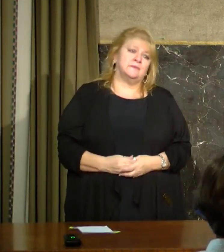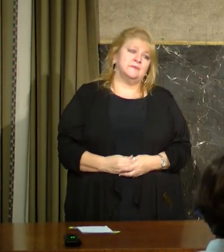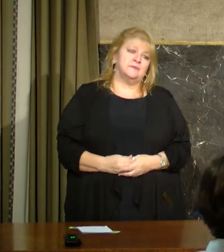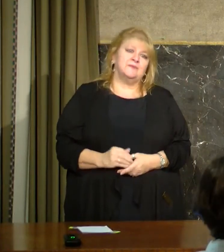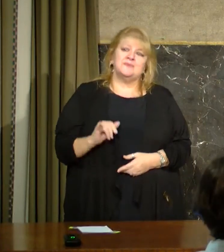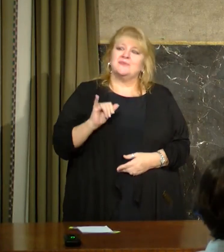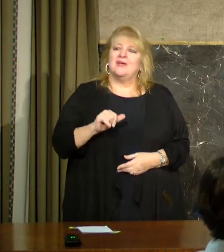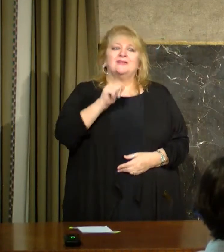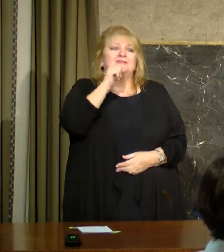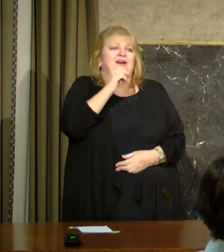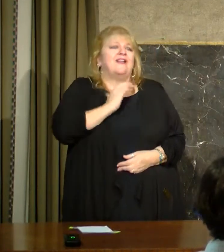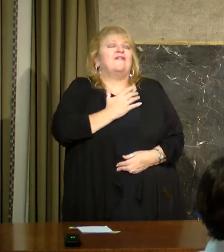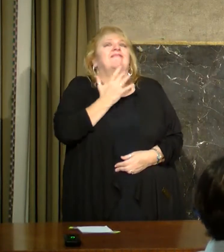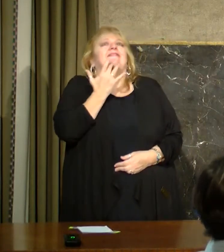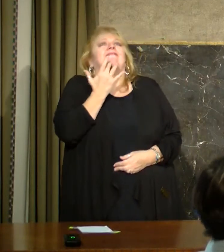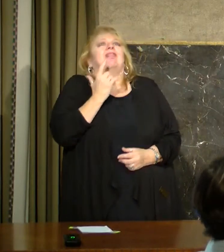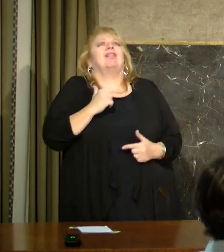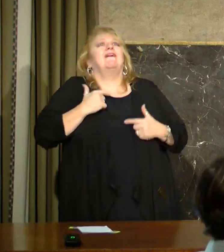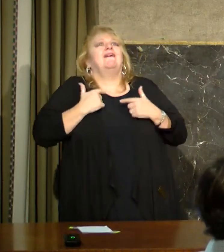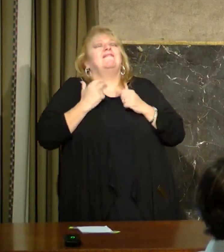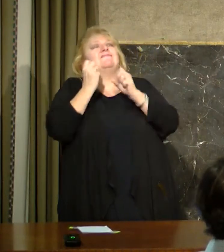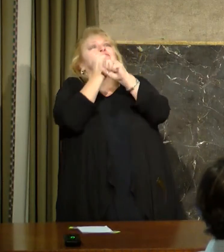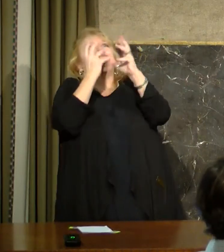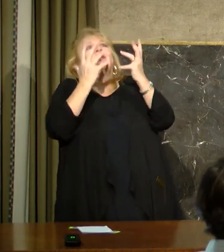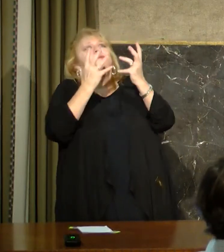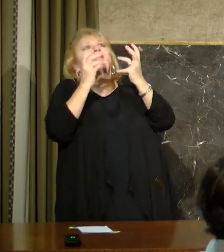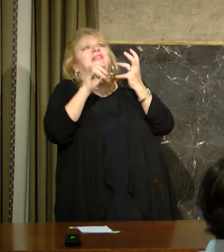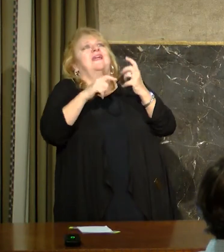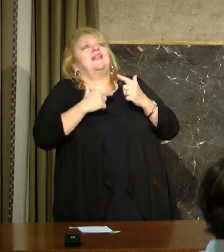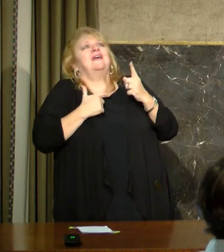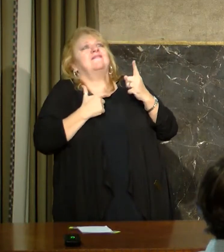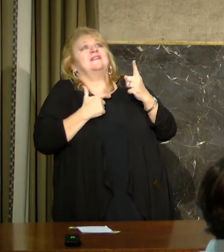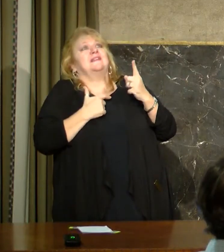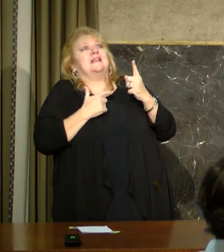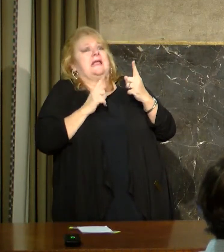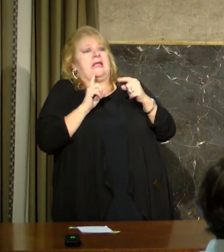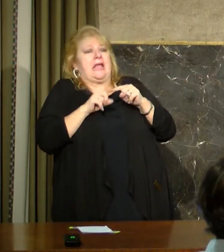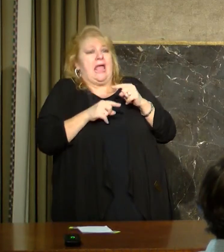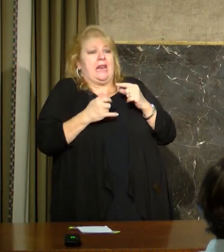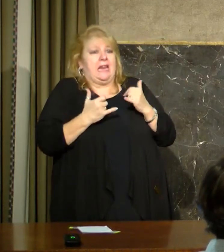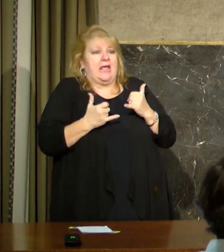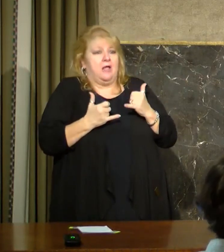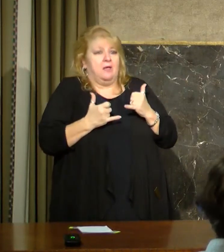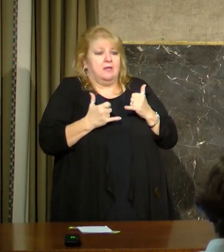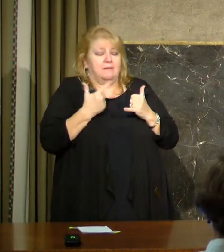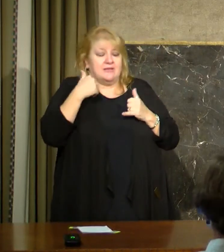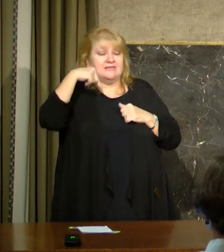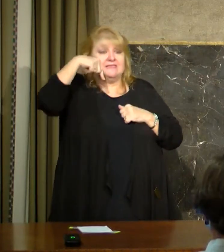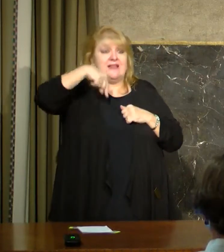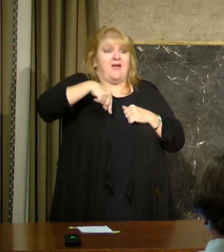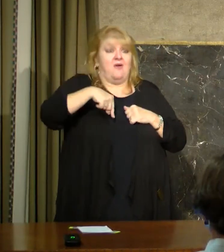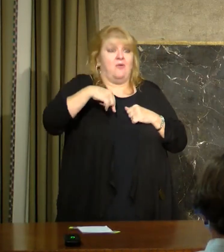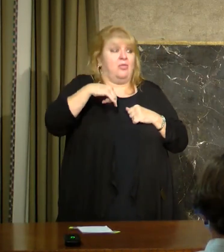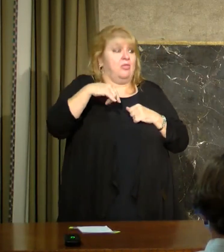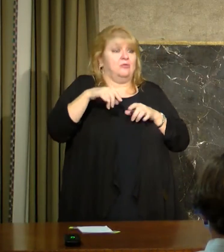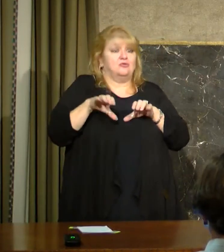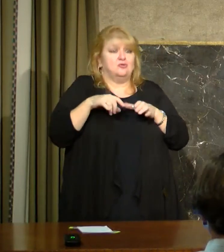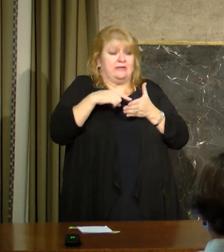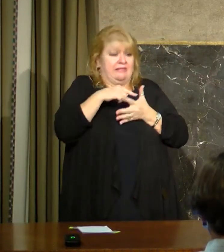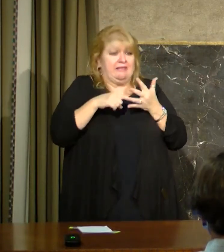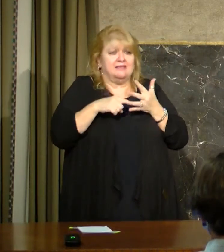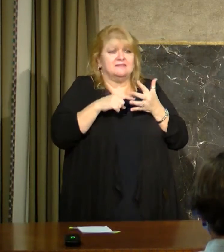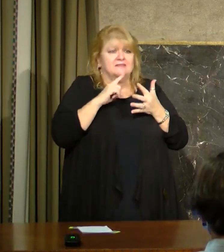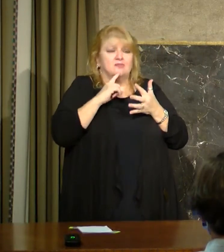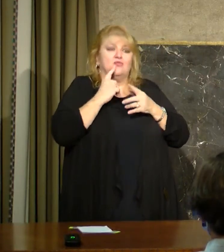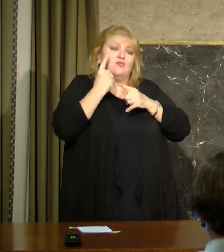to live. But you do it anyway because it's the right thing to do. It's the right thing to do for your family, for your community, for your